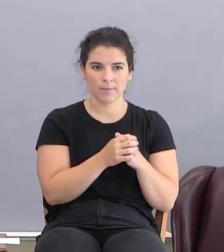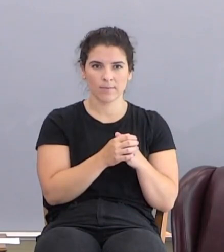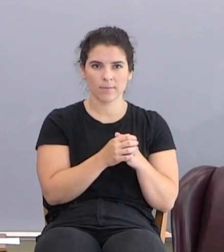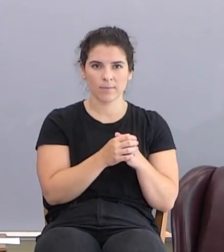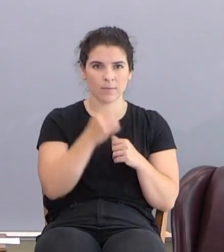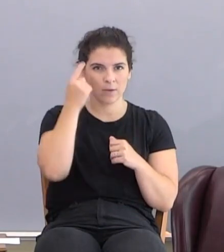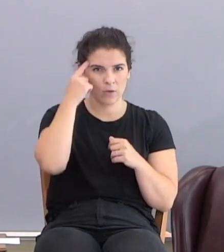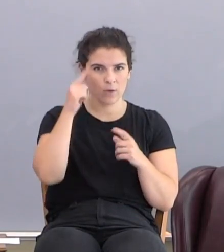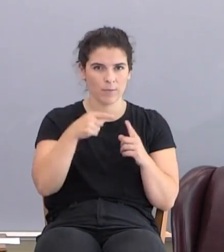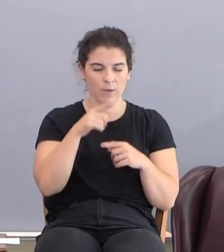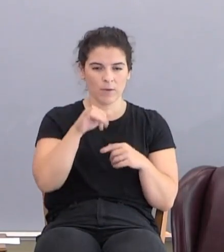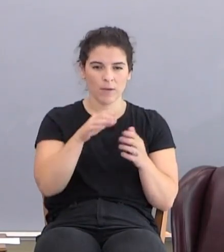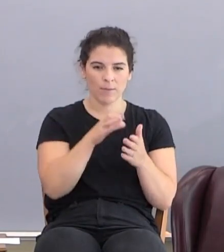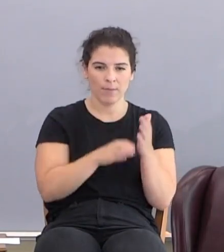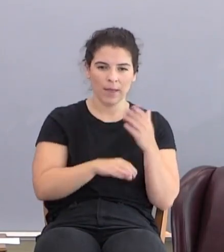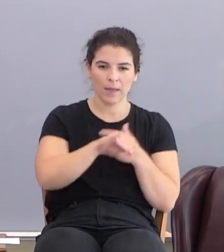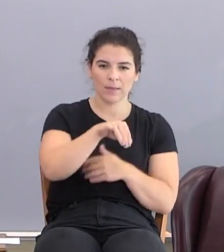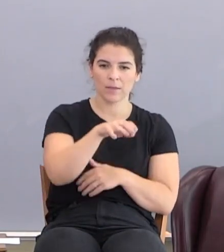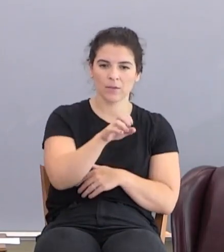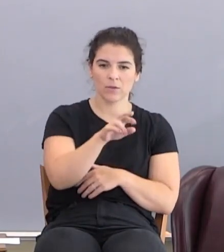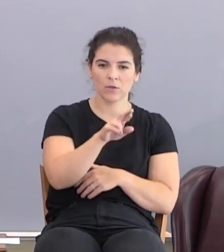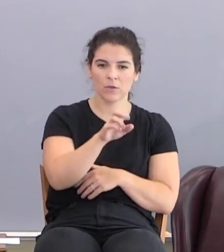I thought of that passage in Jeremiah 44.